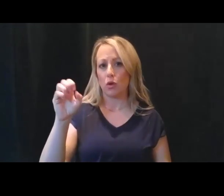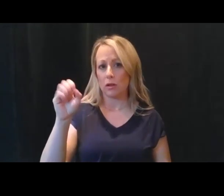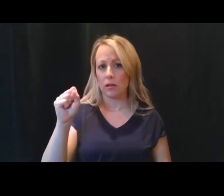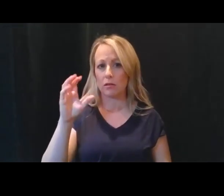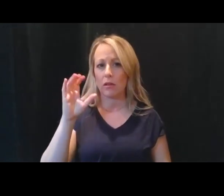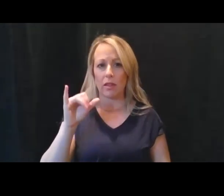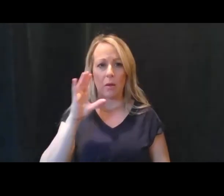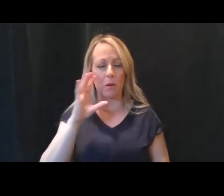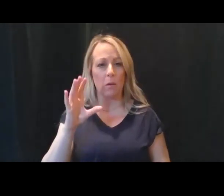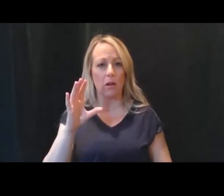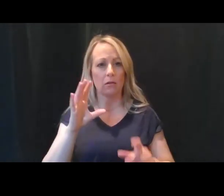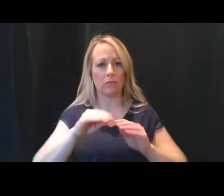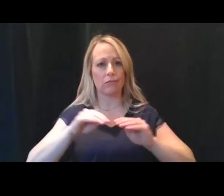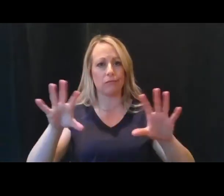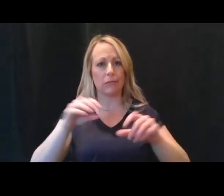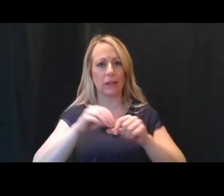our press release.